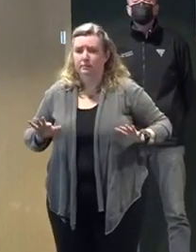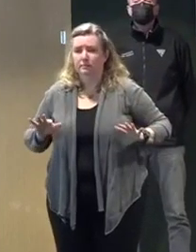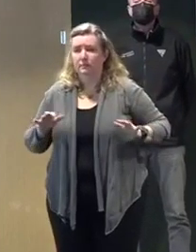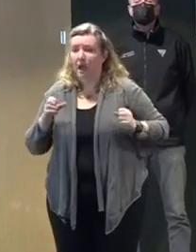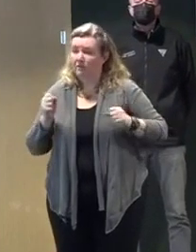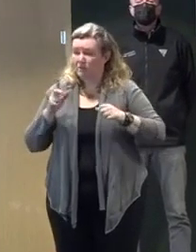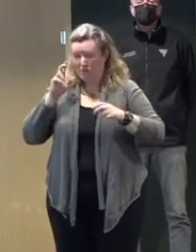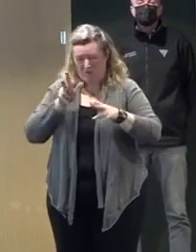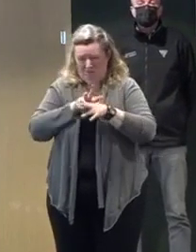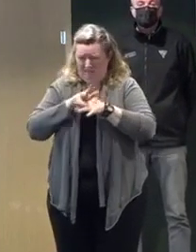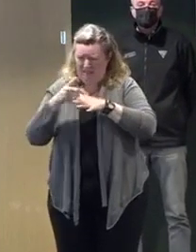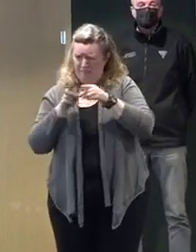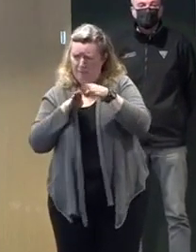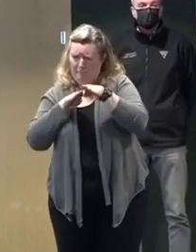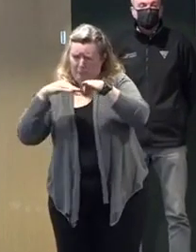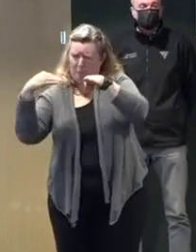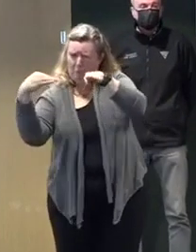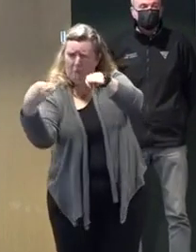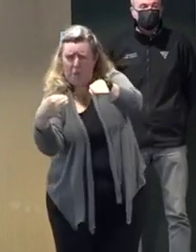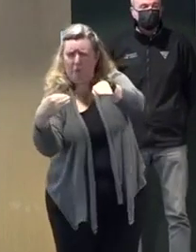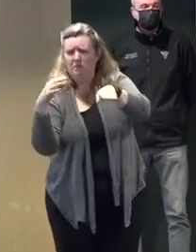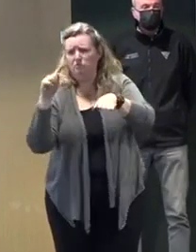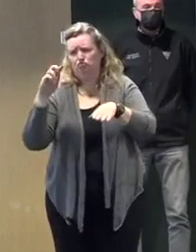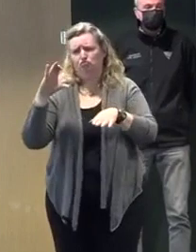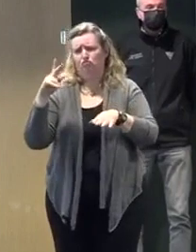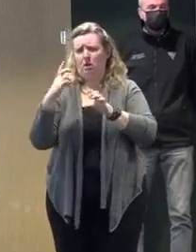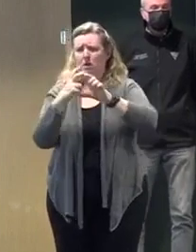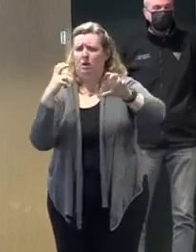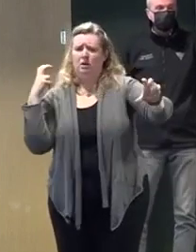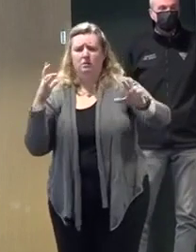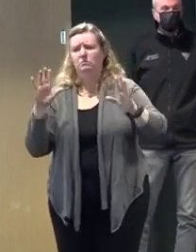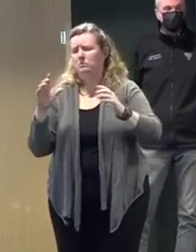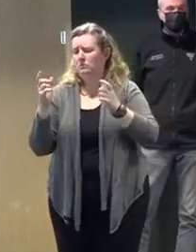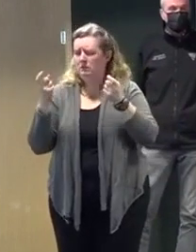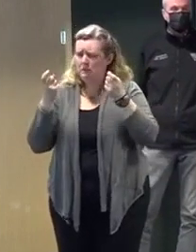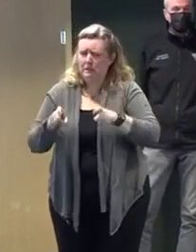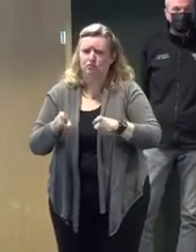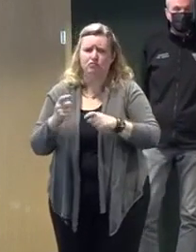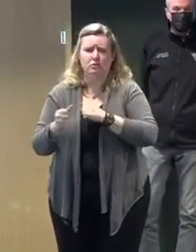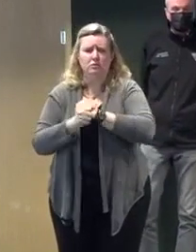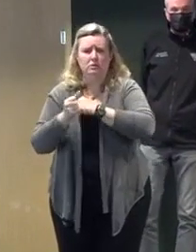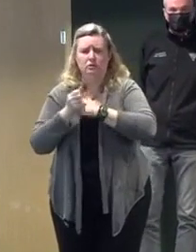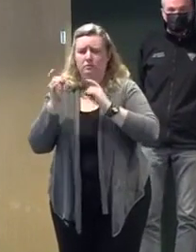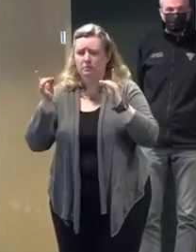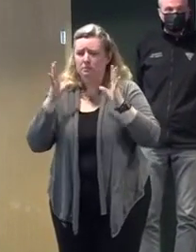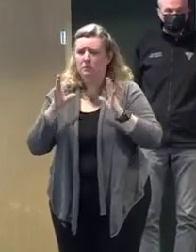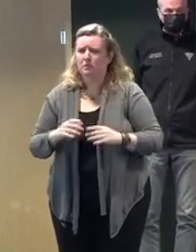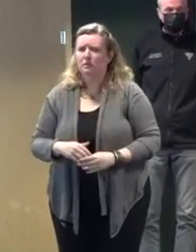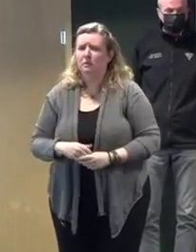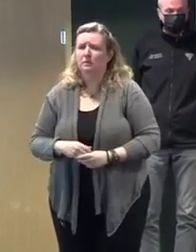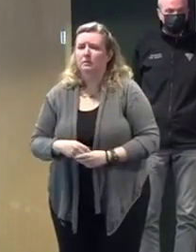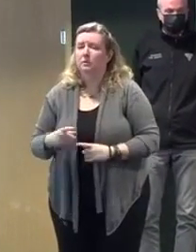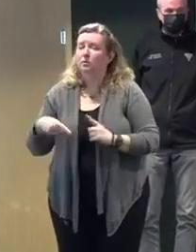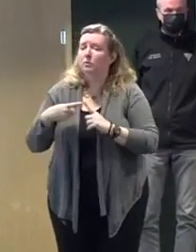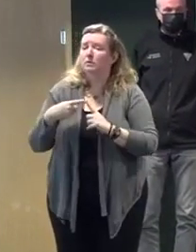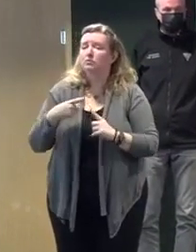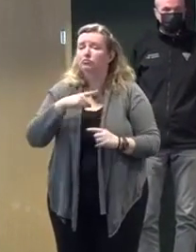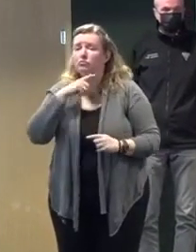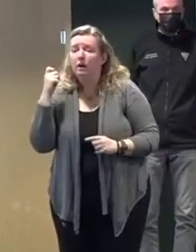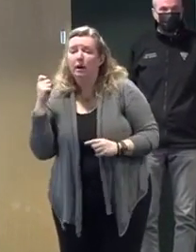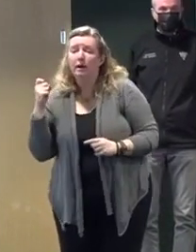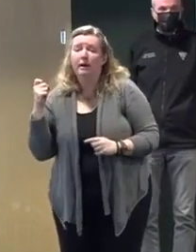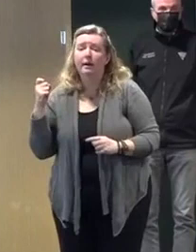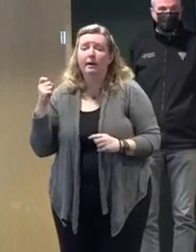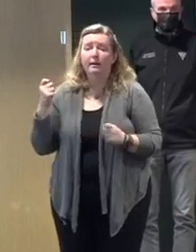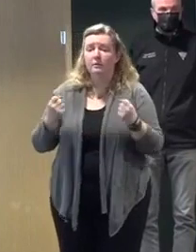accident and then tie up folks for any period of time. It's not easy to move them on a dry road, let alone to move them in the